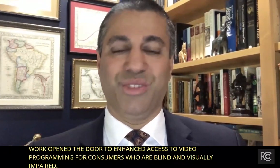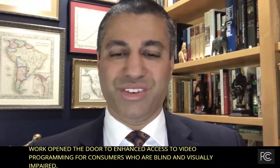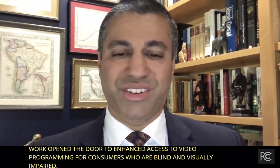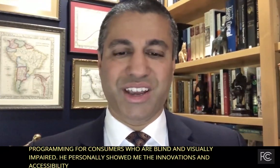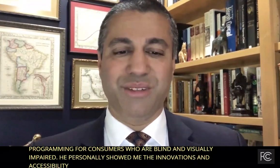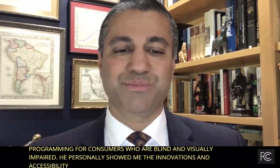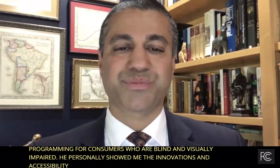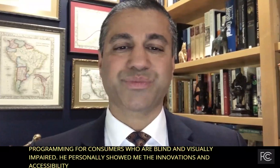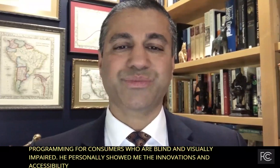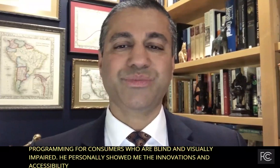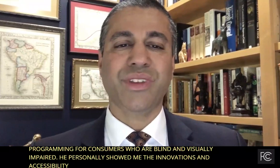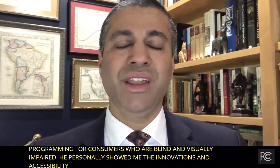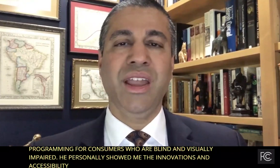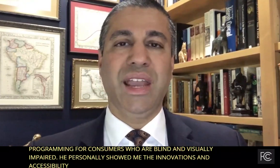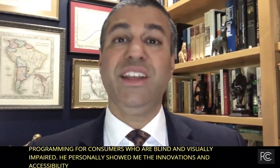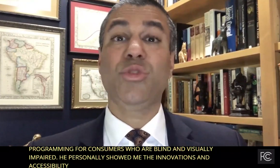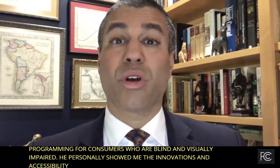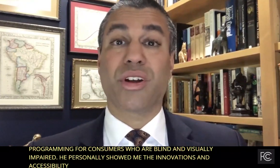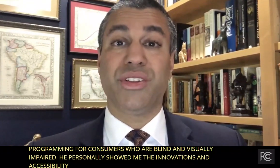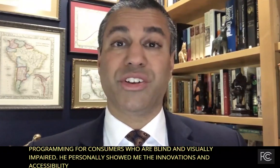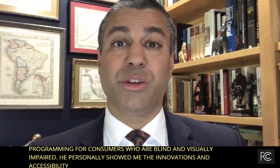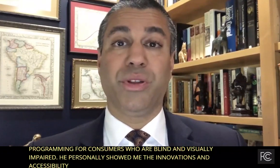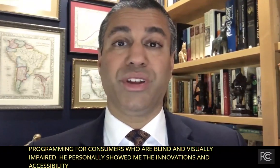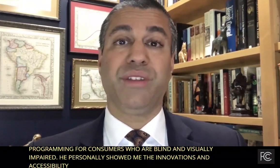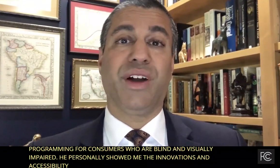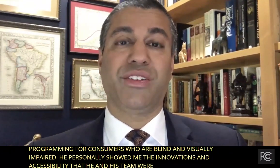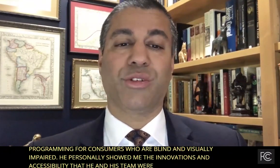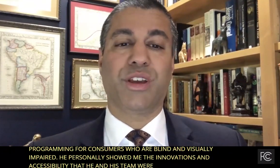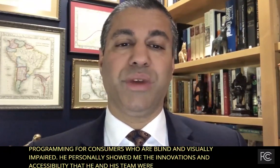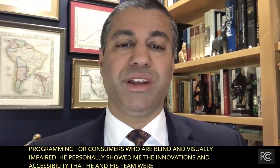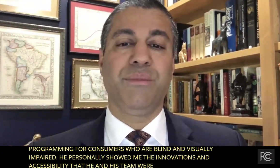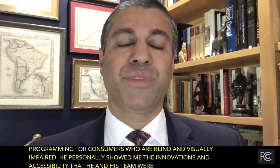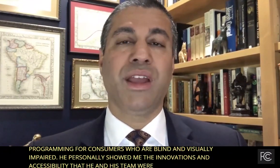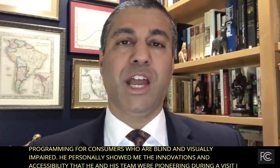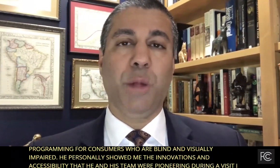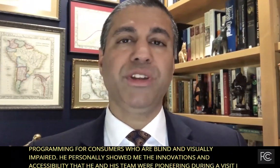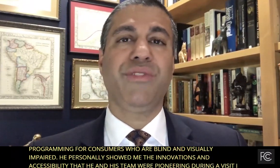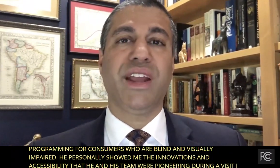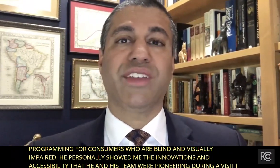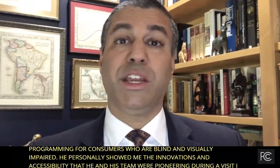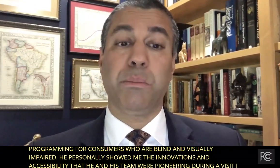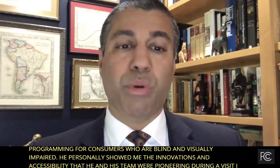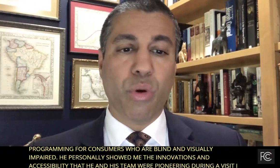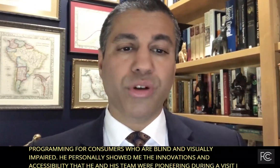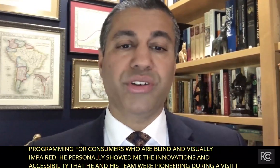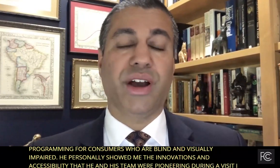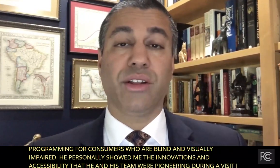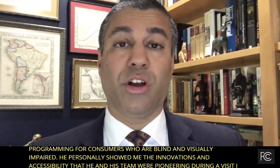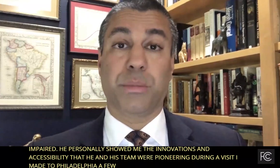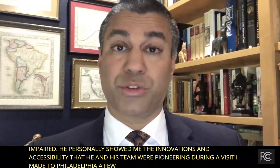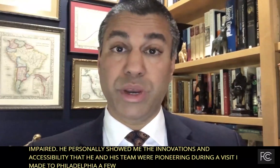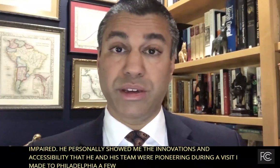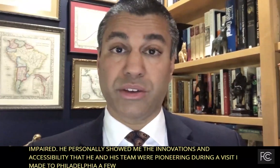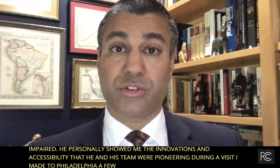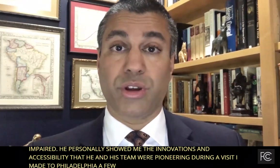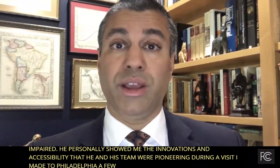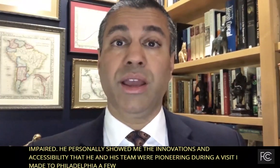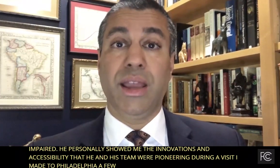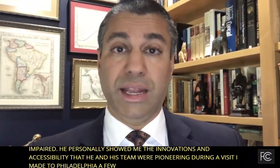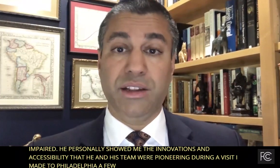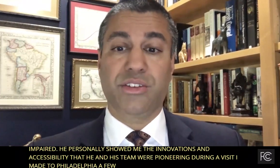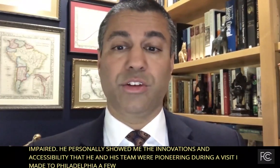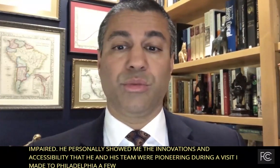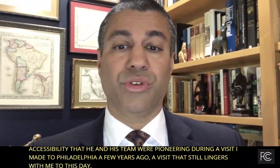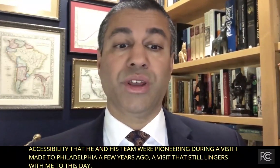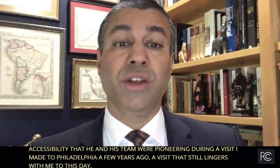me to this day. And his work on the Disability Advisory Committee helped advance an important dialogue between industry